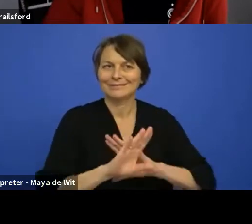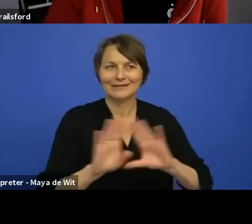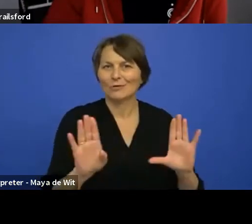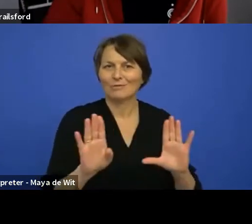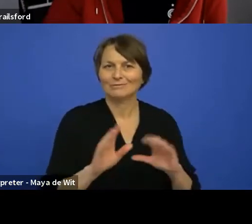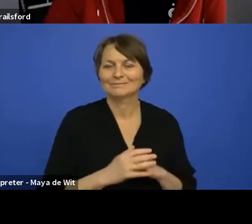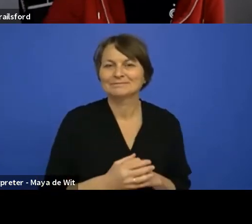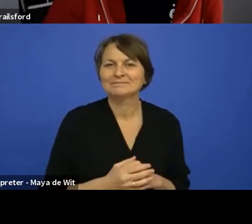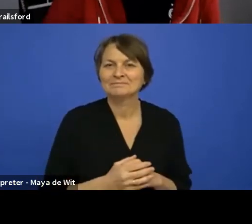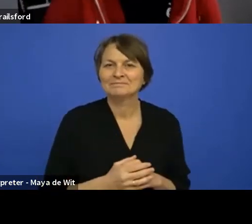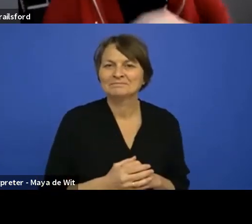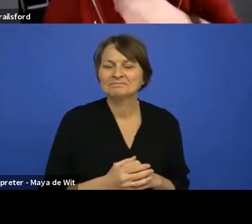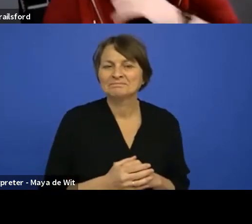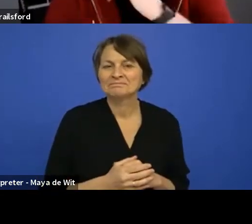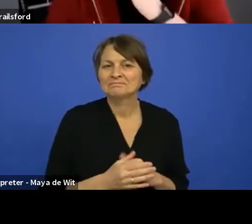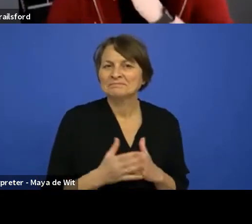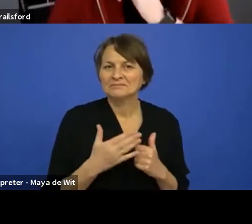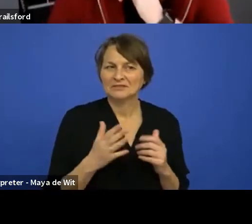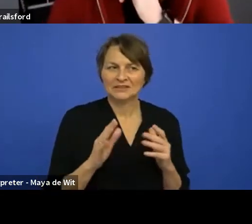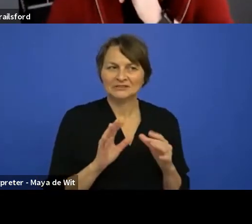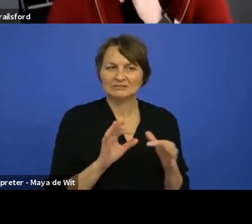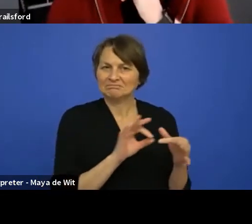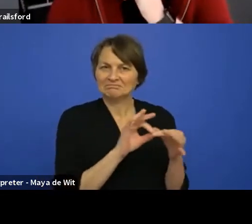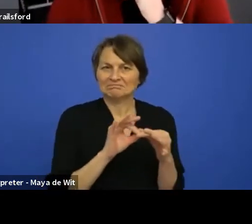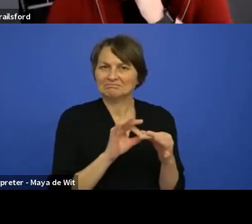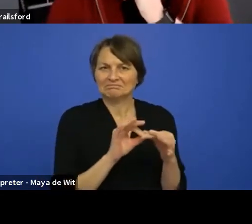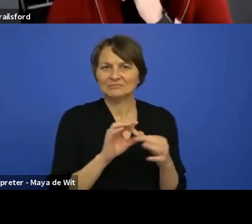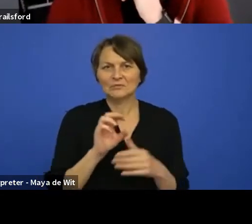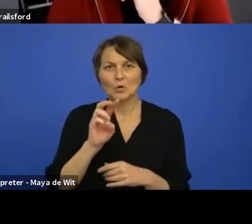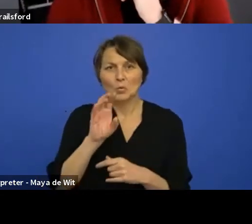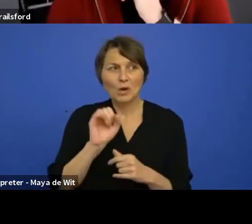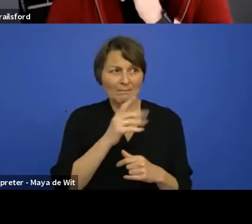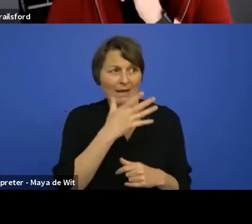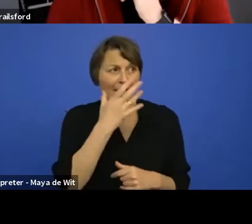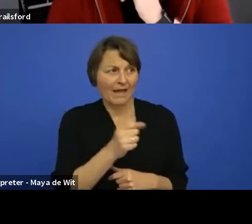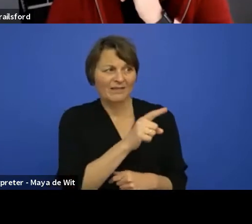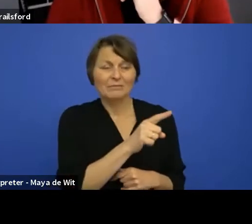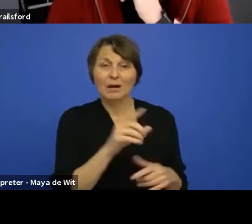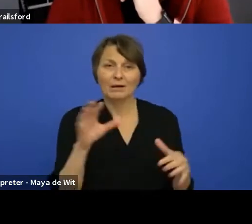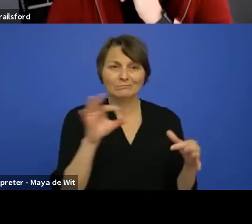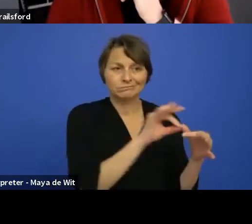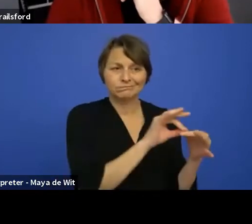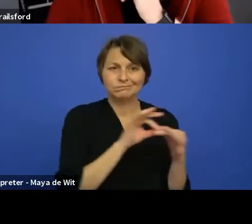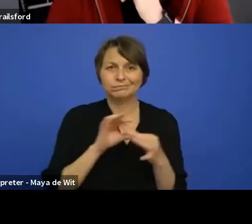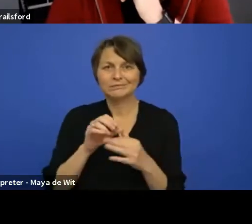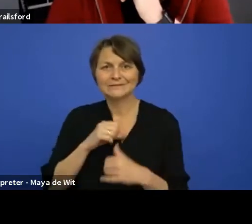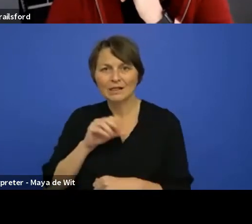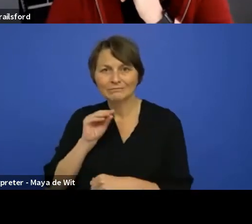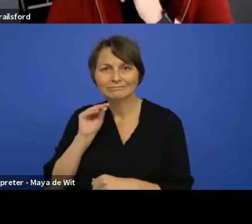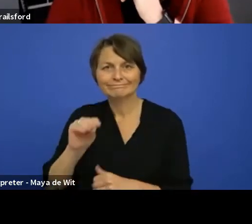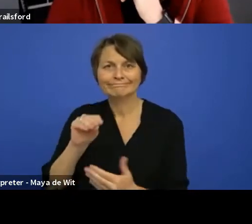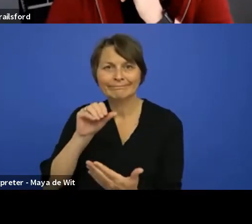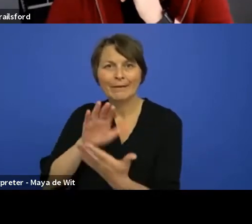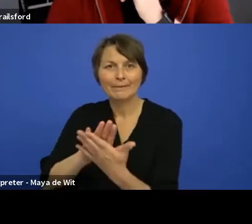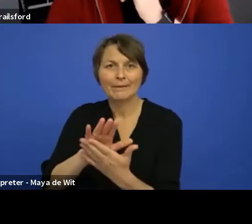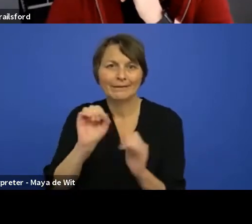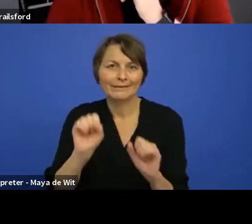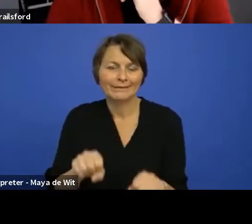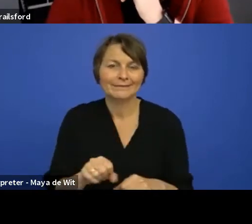my totally unrelated weather. I think that's, that's pretty cool. And I mean, then, uh, I think what